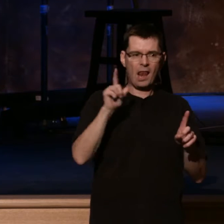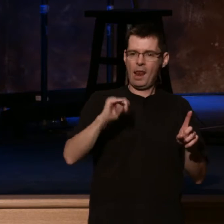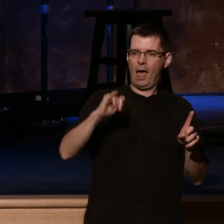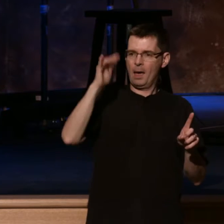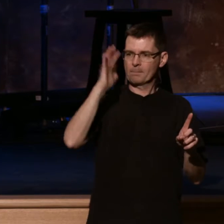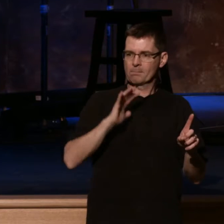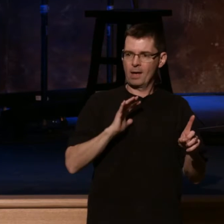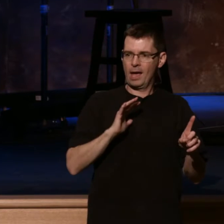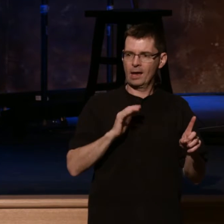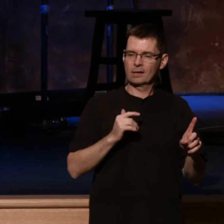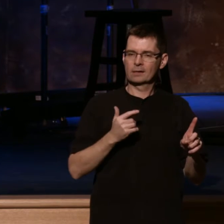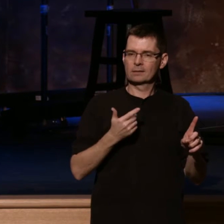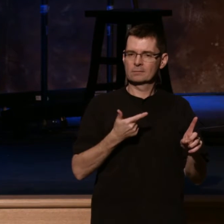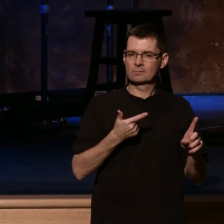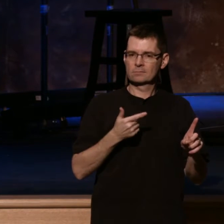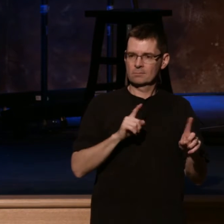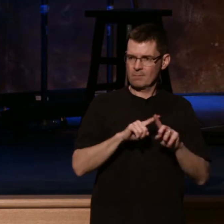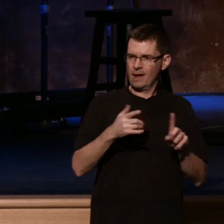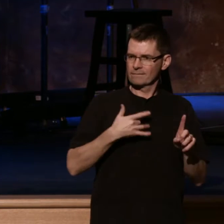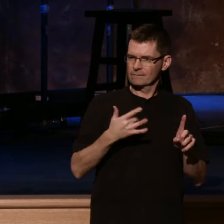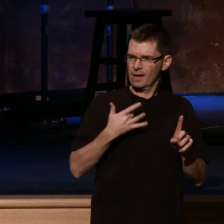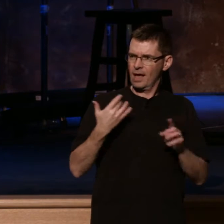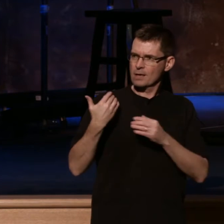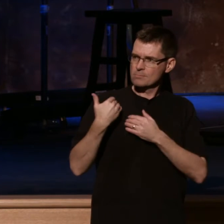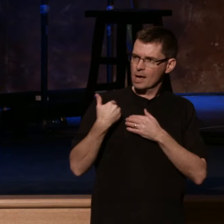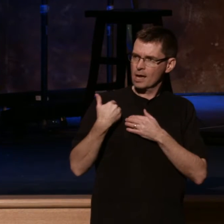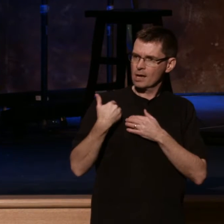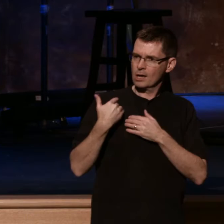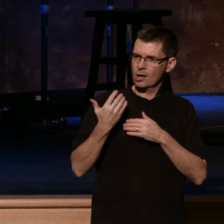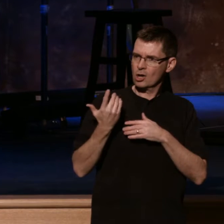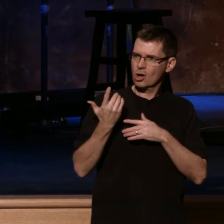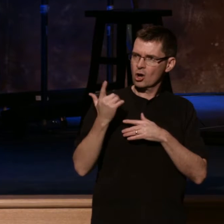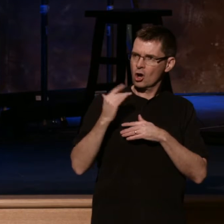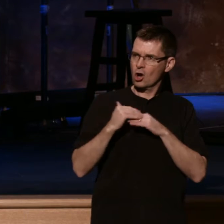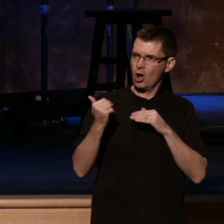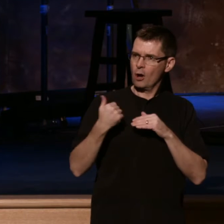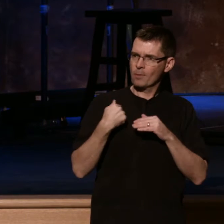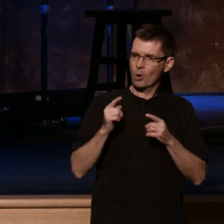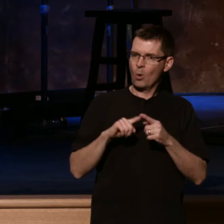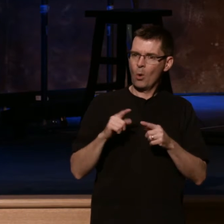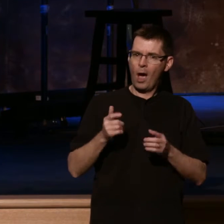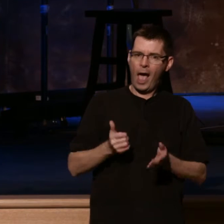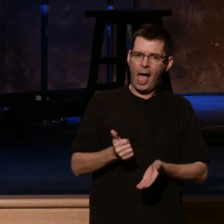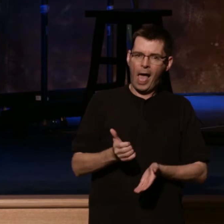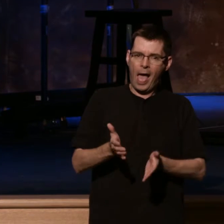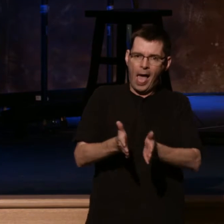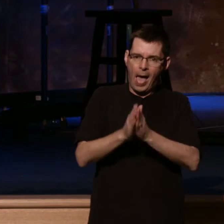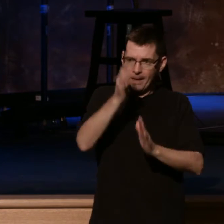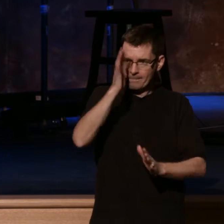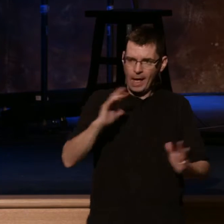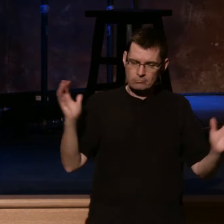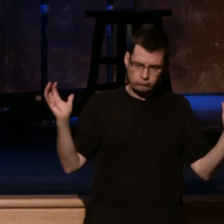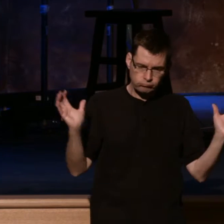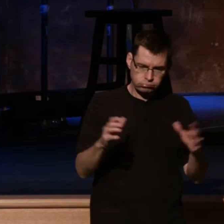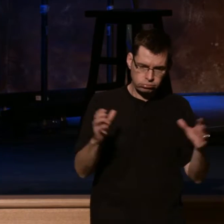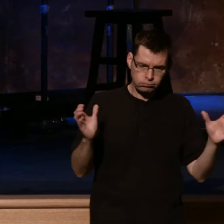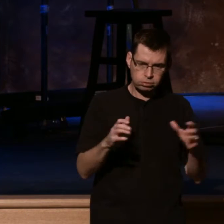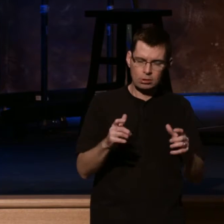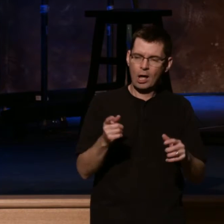to ministry. And he had a burden to begin to call the men together to pray. So in a population of a million people, he put the word